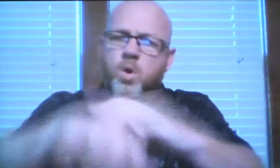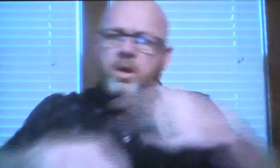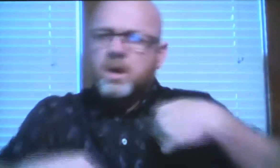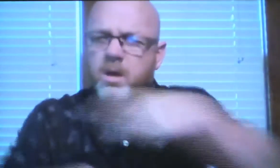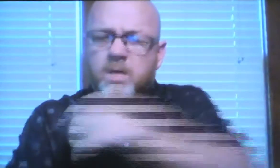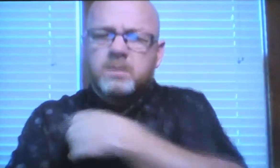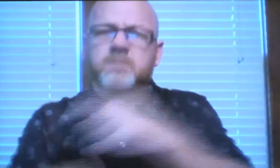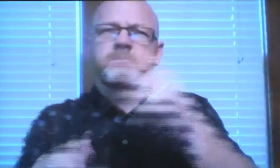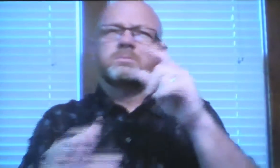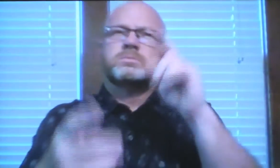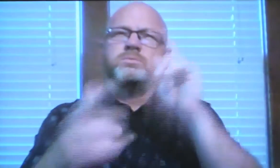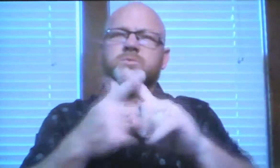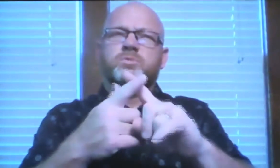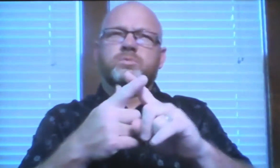God warns us.